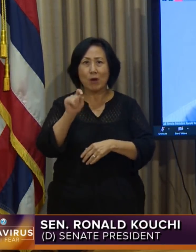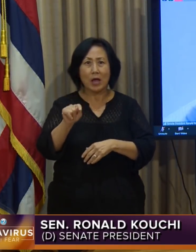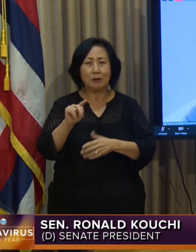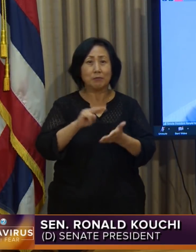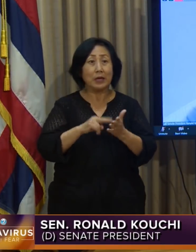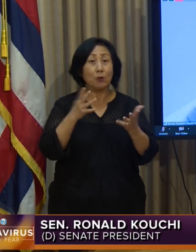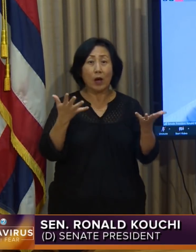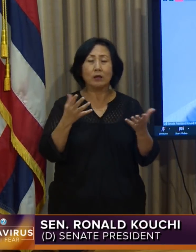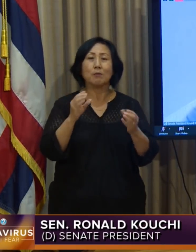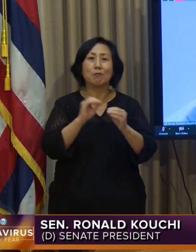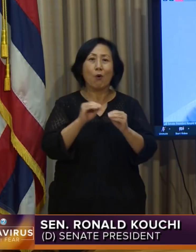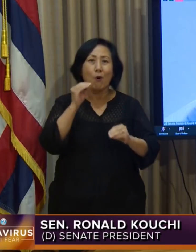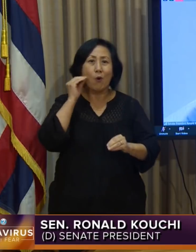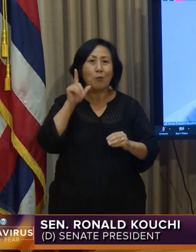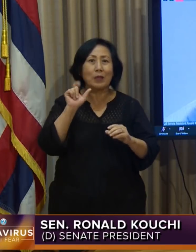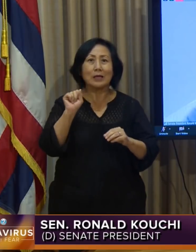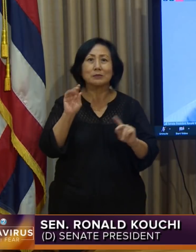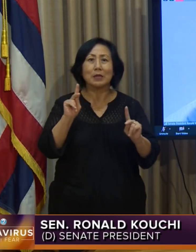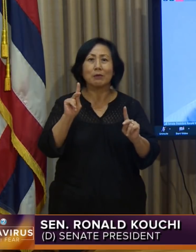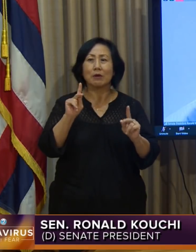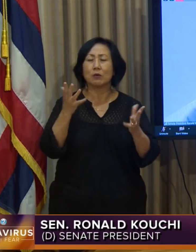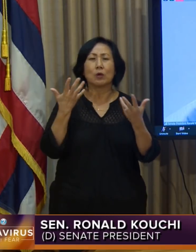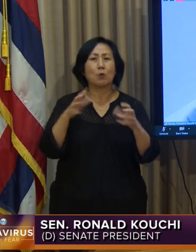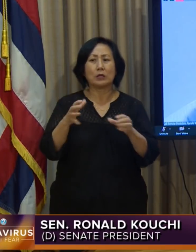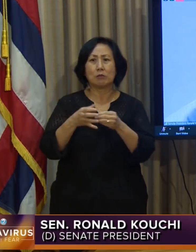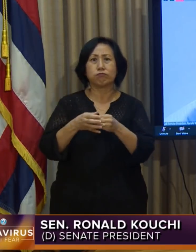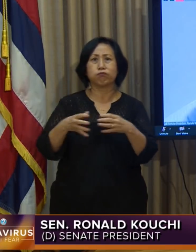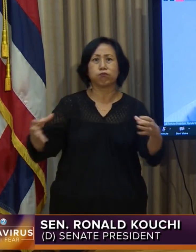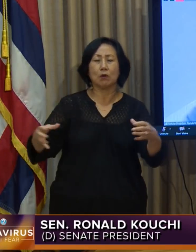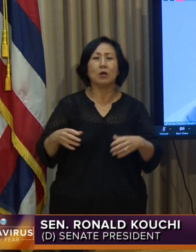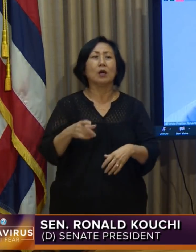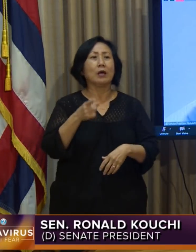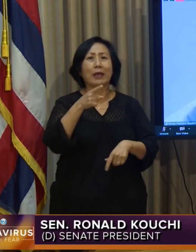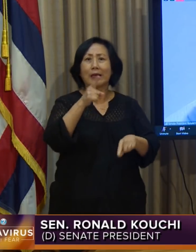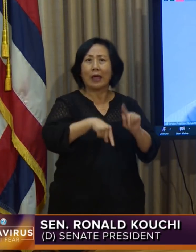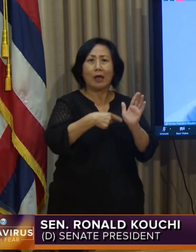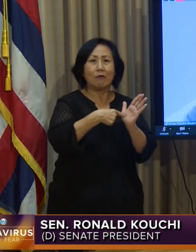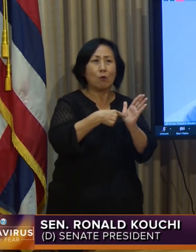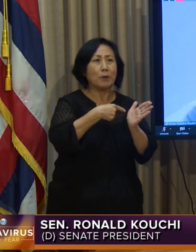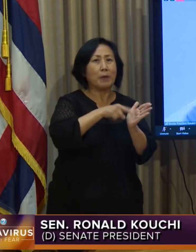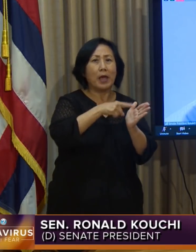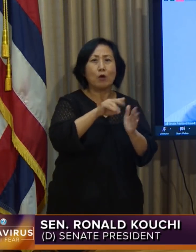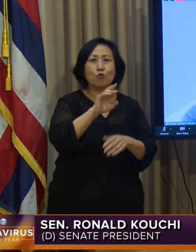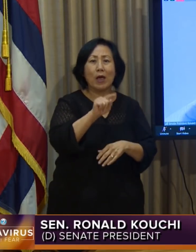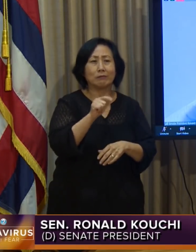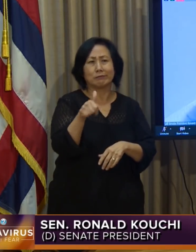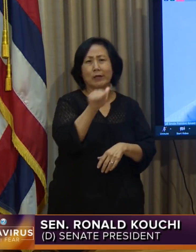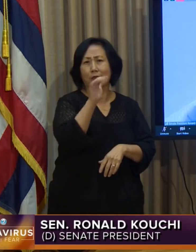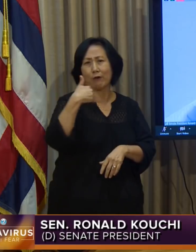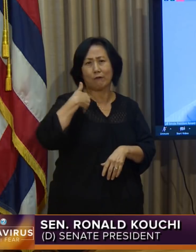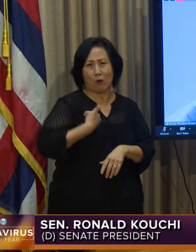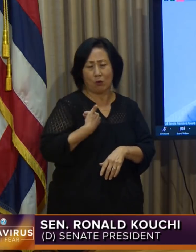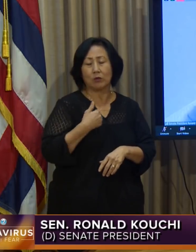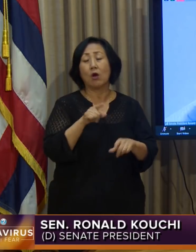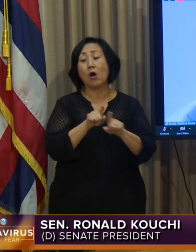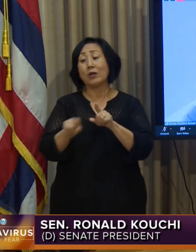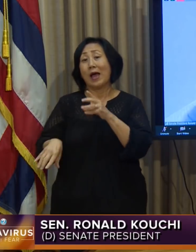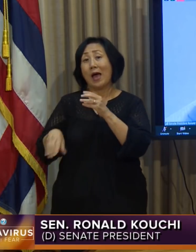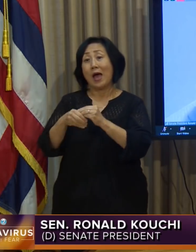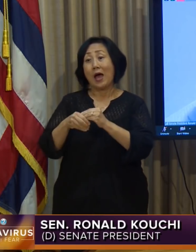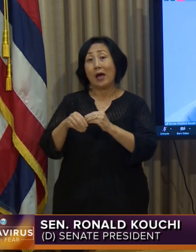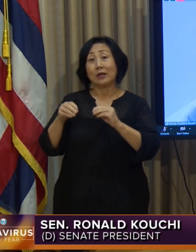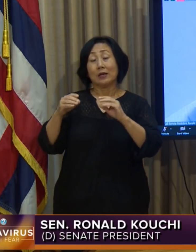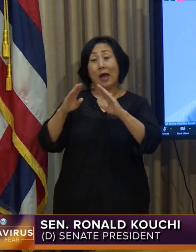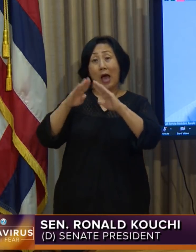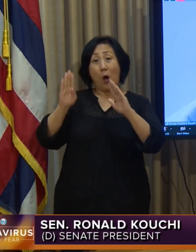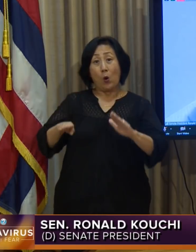are facing difficult times through low faults of their own. But the other part not mentioned, real estate